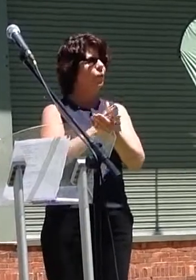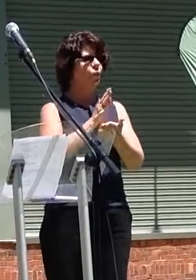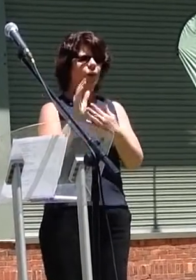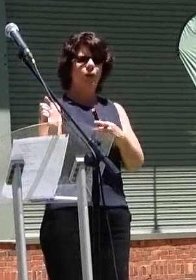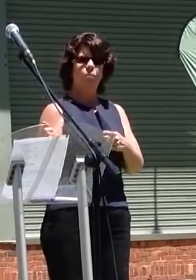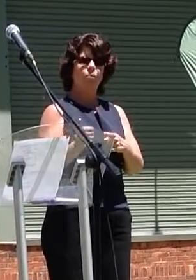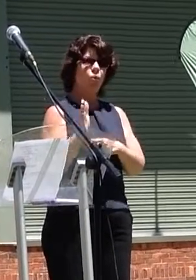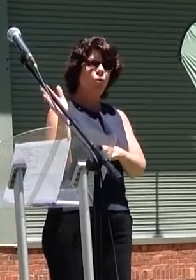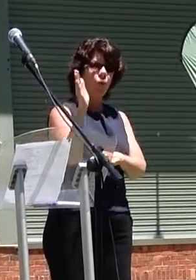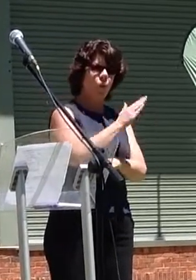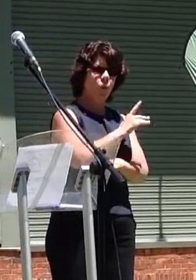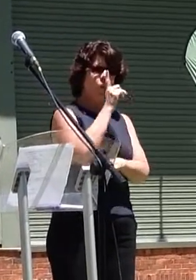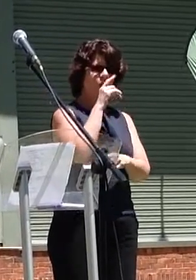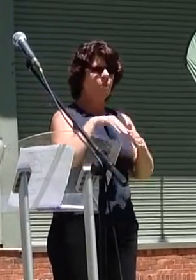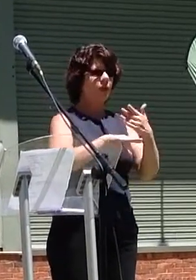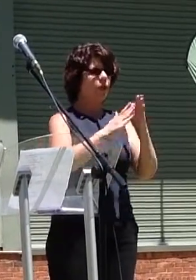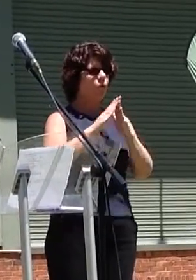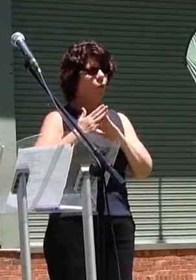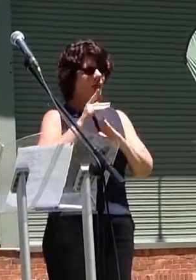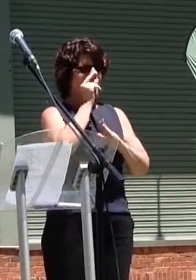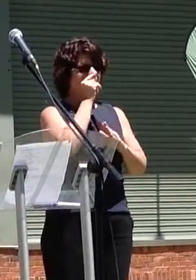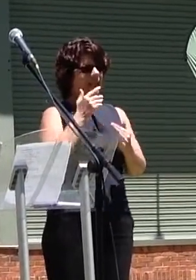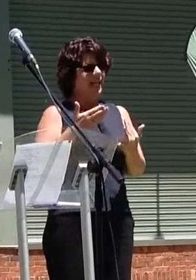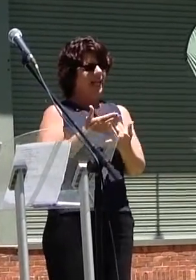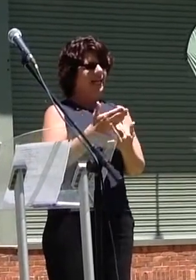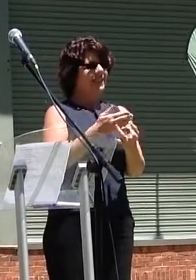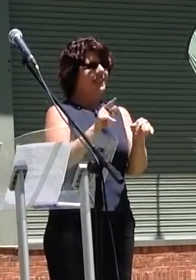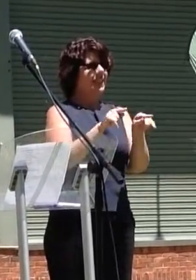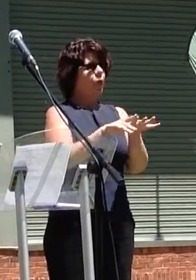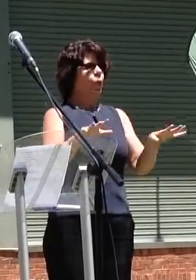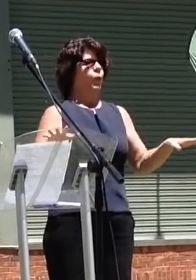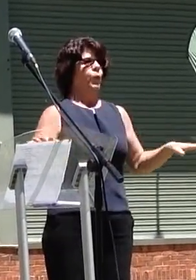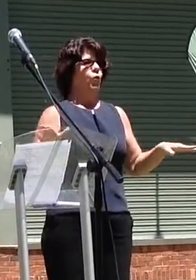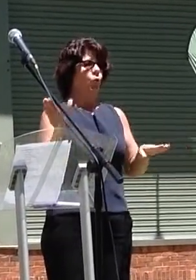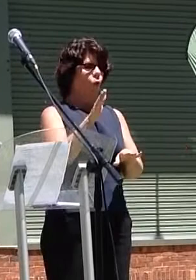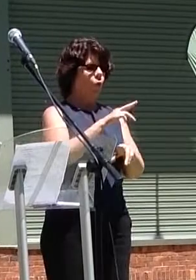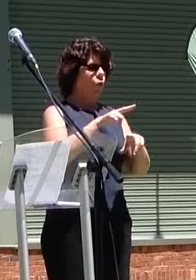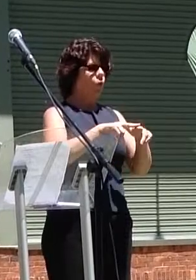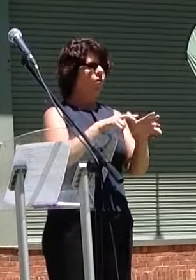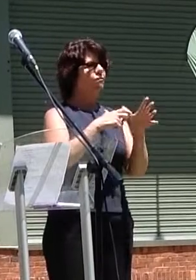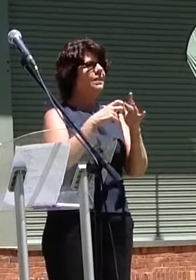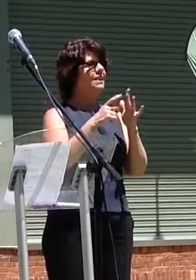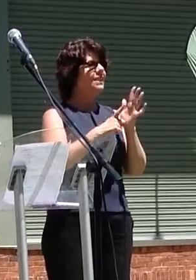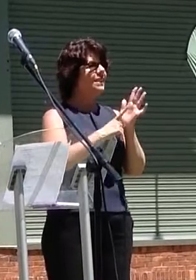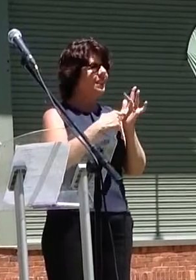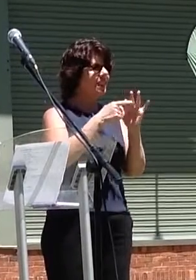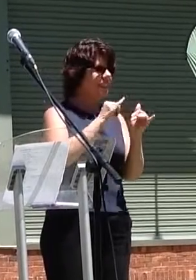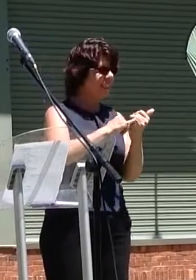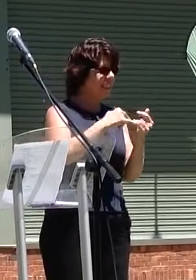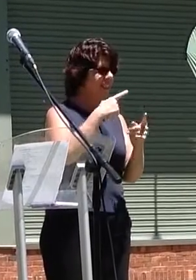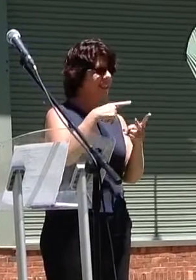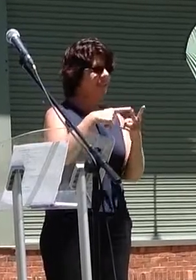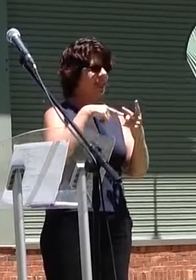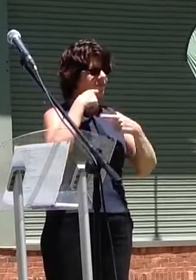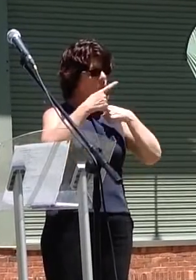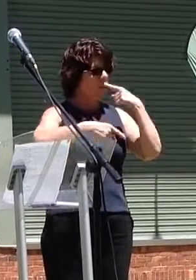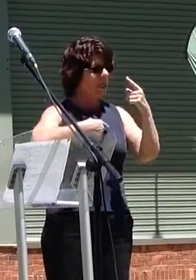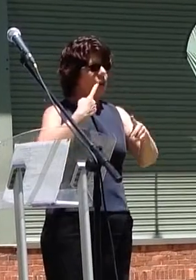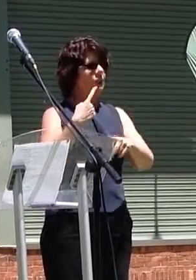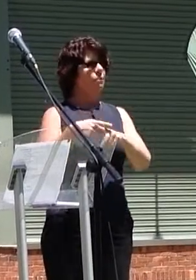of our community have equal access to our facilities, information and support. And that's what this day is all about.